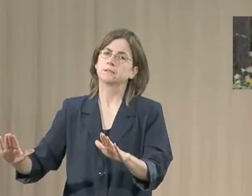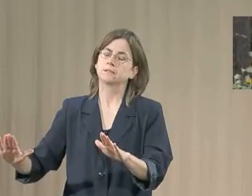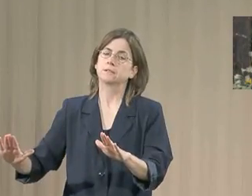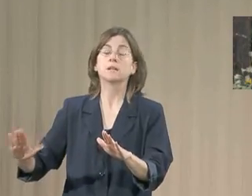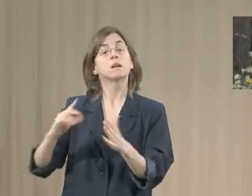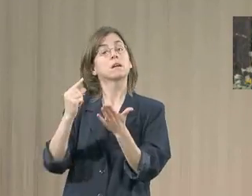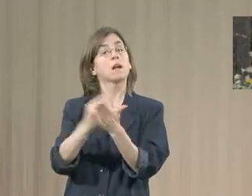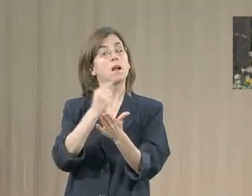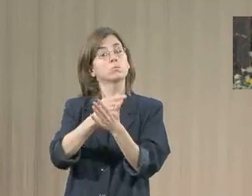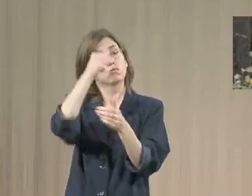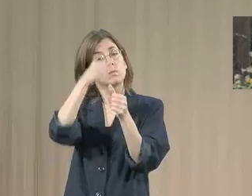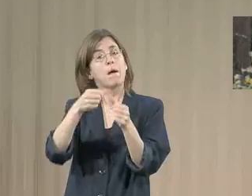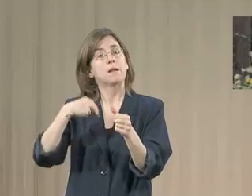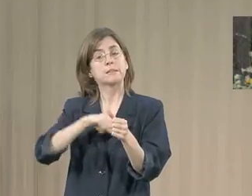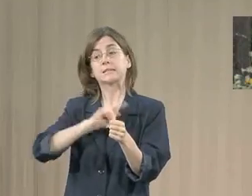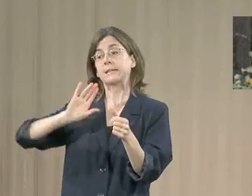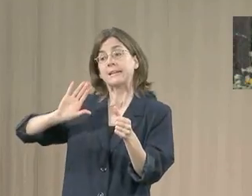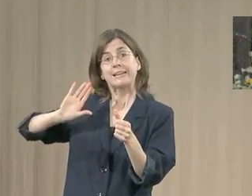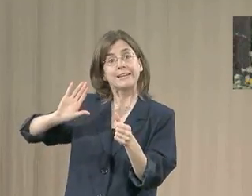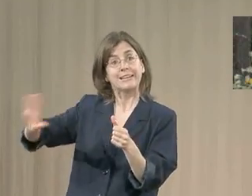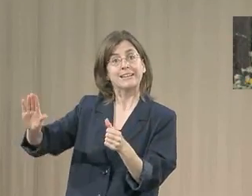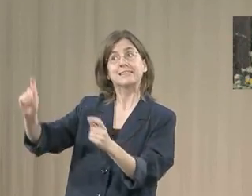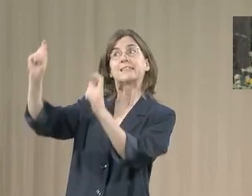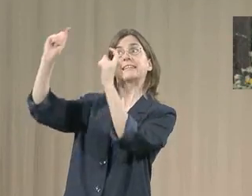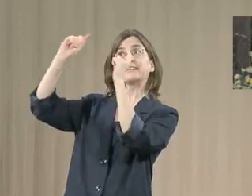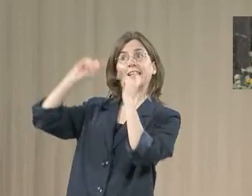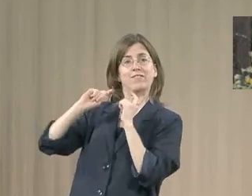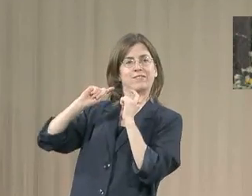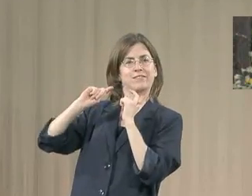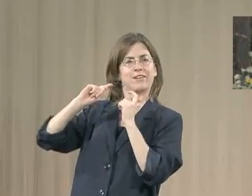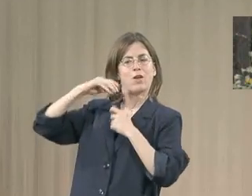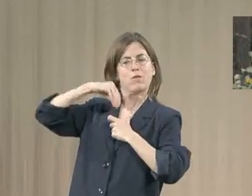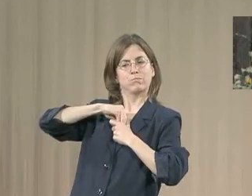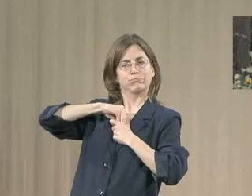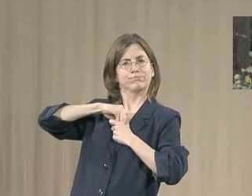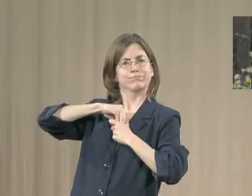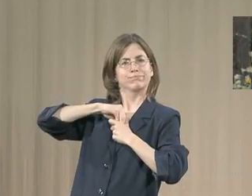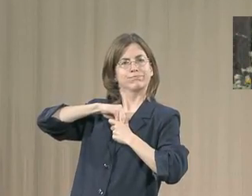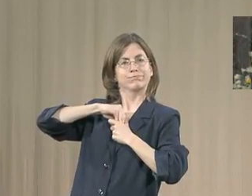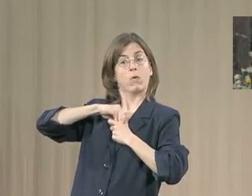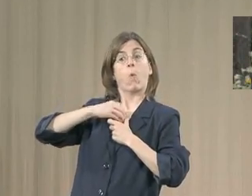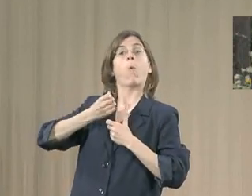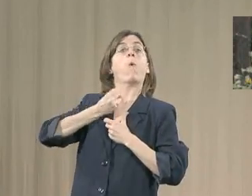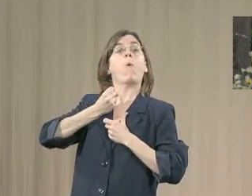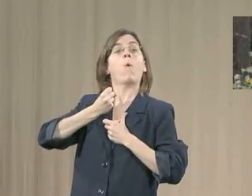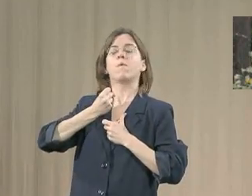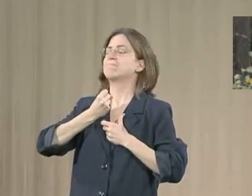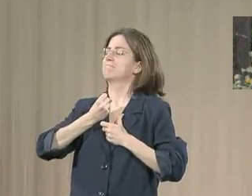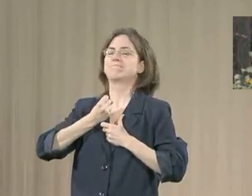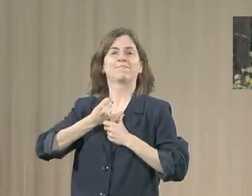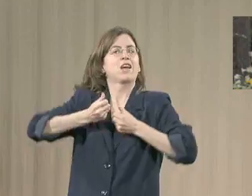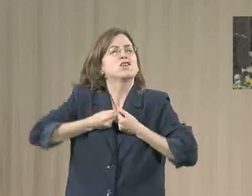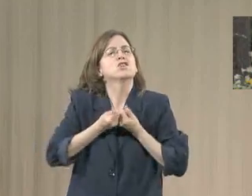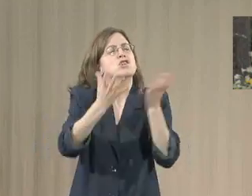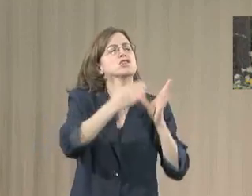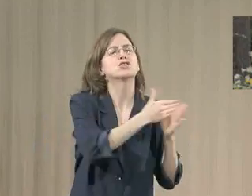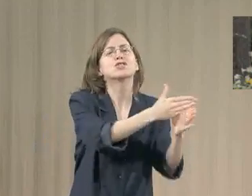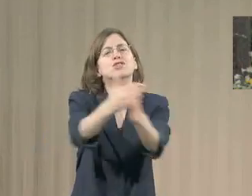of our Lord Jesus Christ. The Gospel reminds us that his gift remains with us and it must be